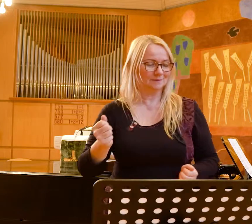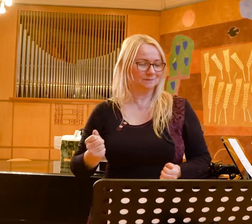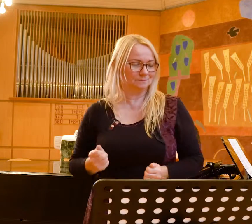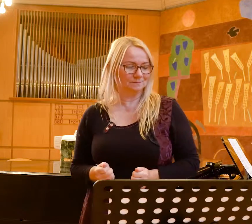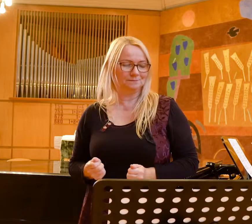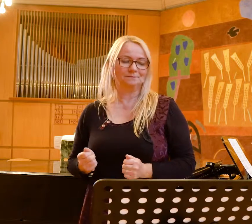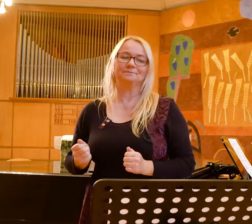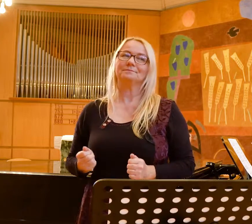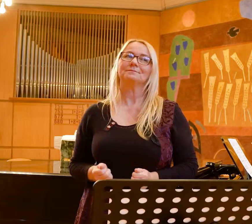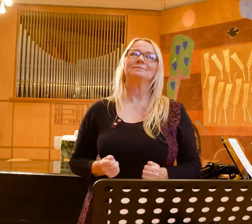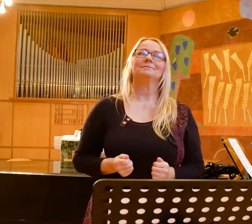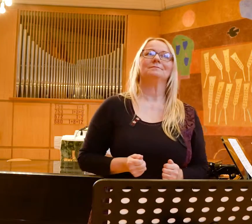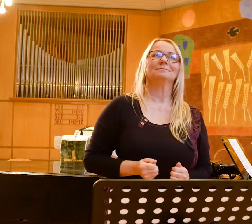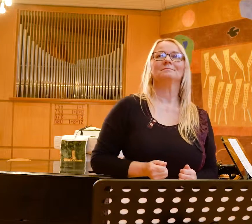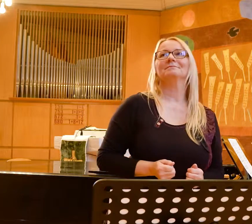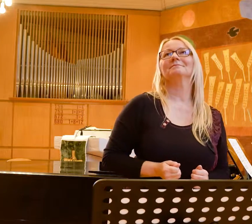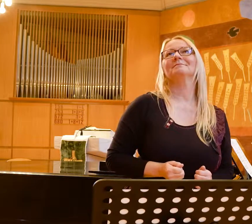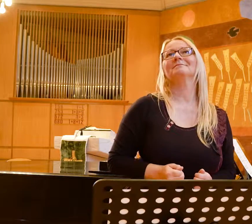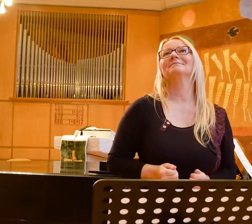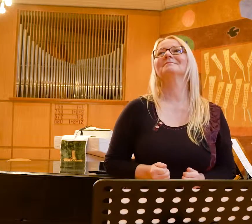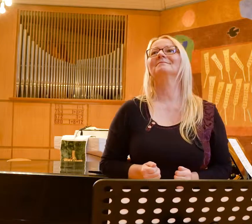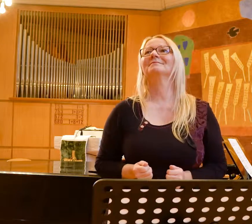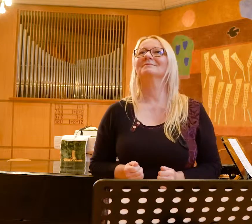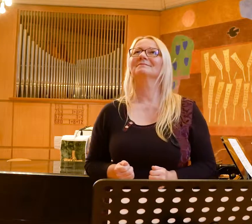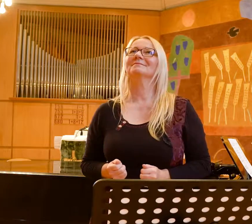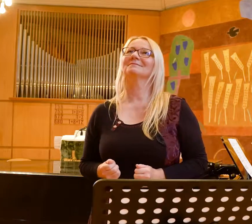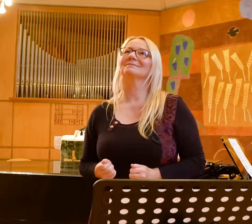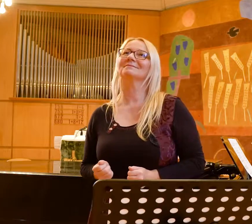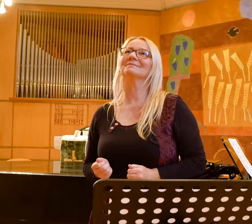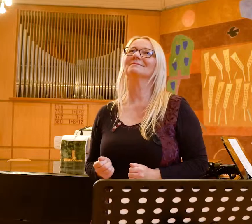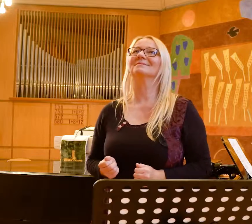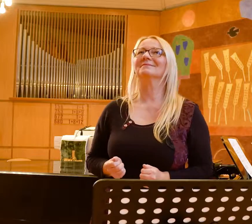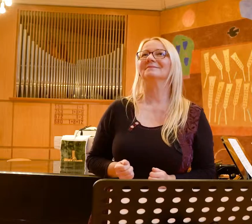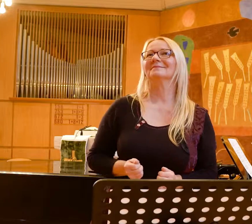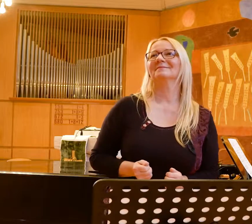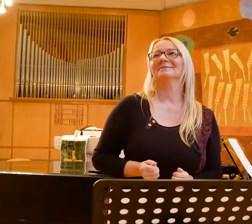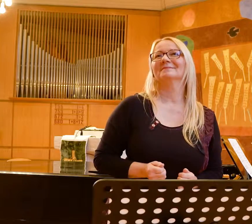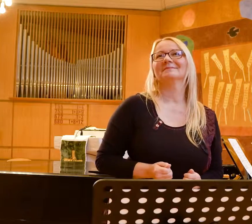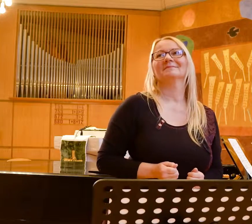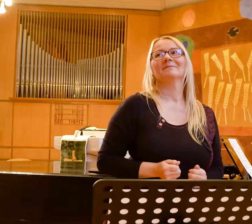Today, our hearts rejoice in Him